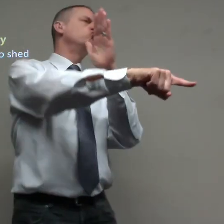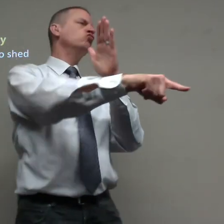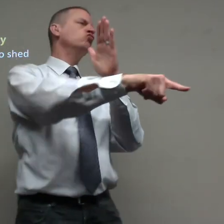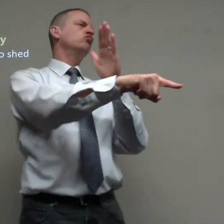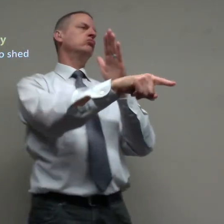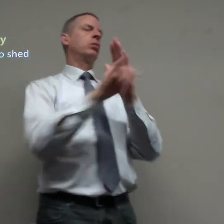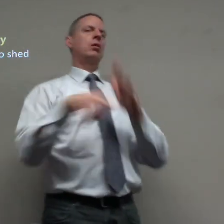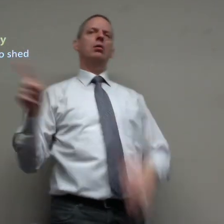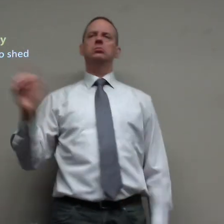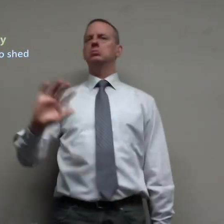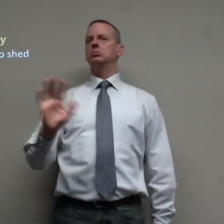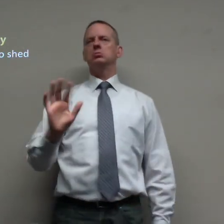they really want to kill